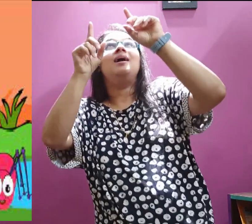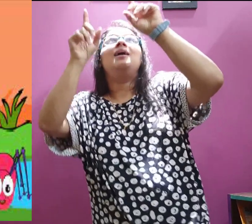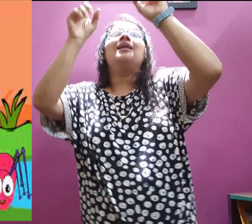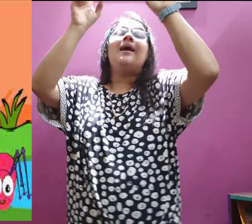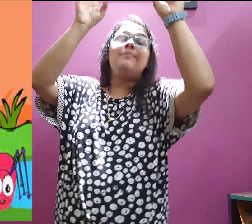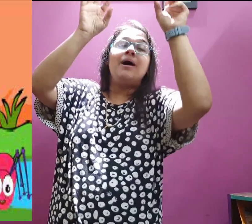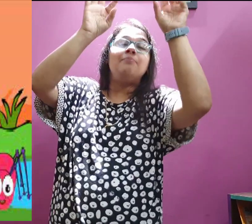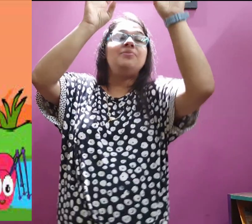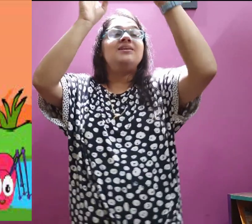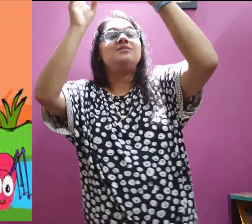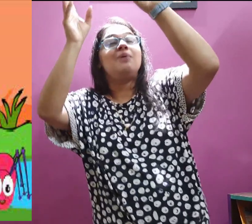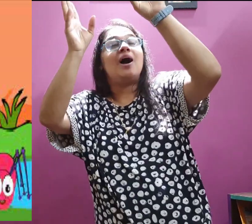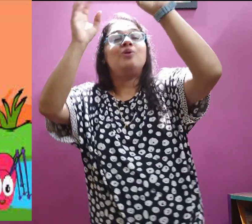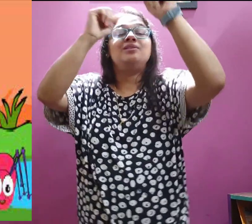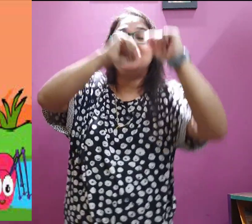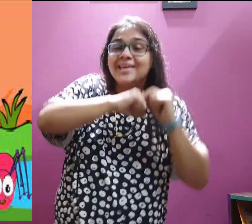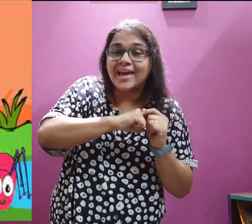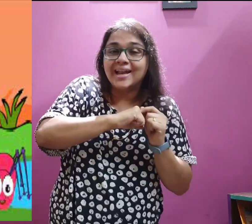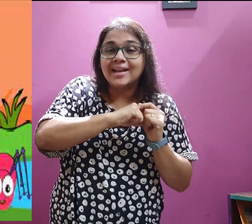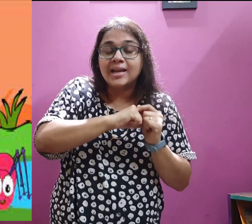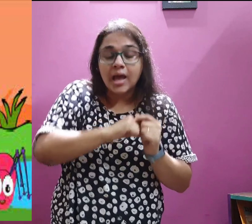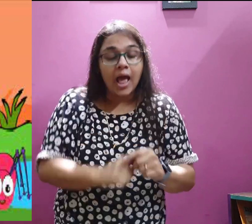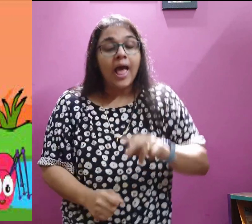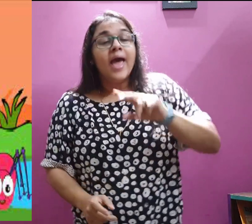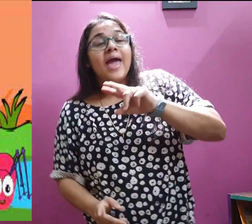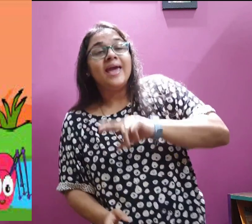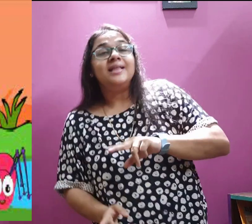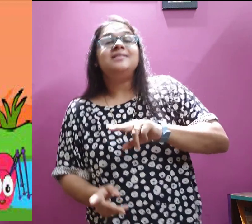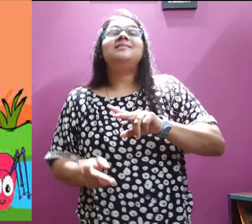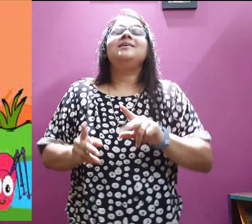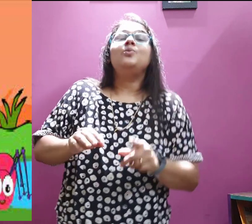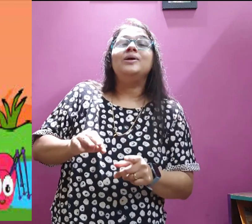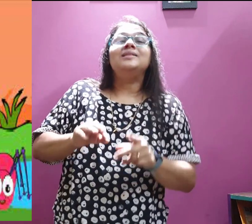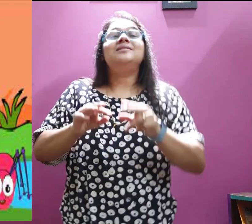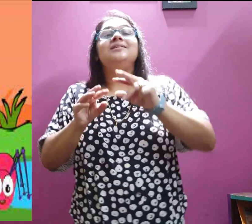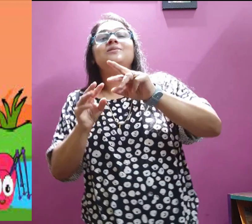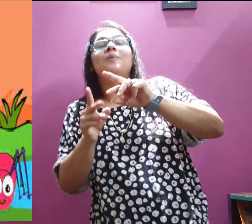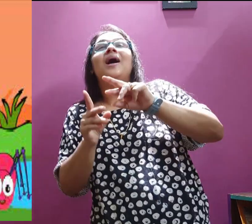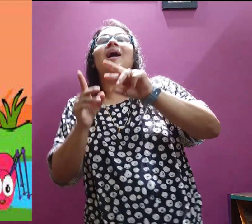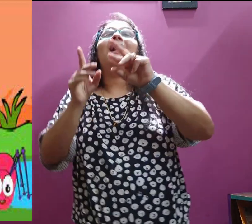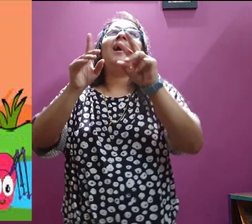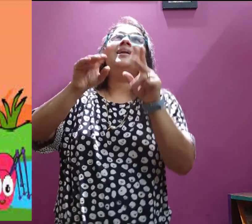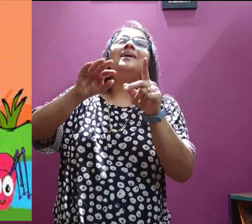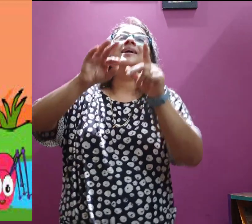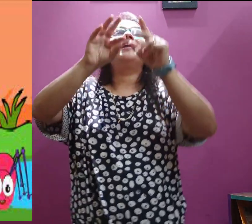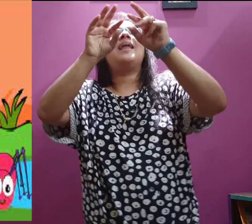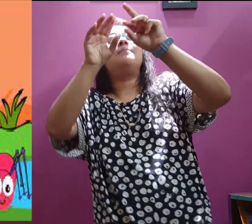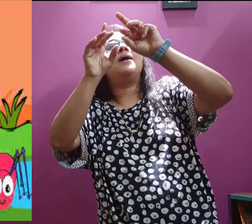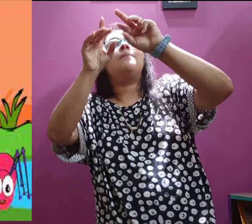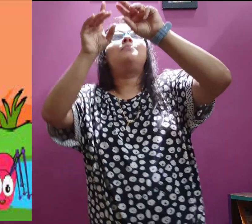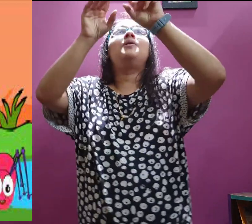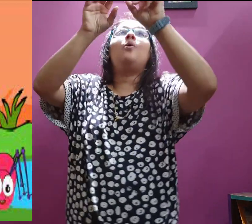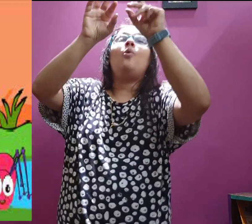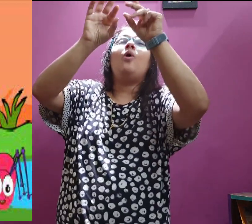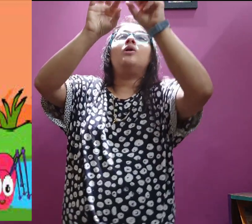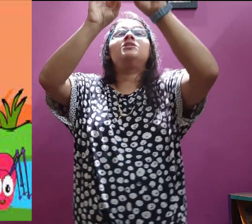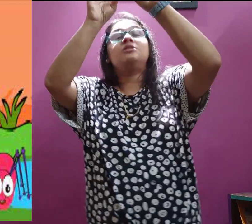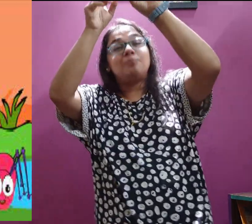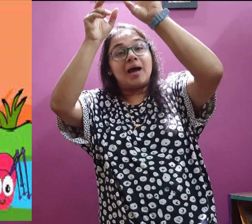climbed up the spout again. Incy Wincy Spider climbed up the water spout.